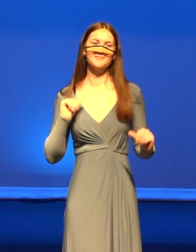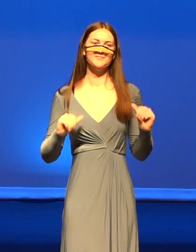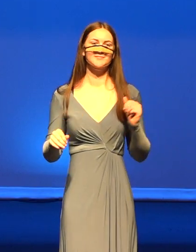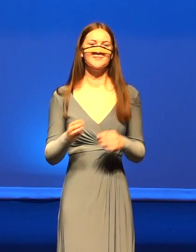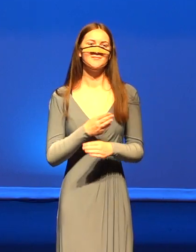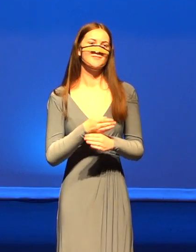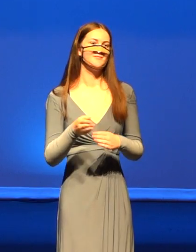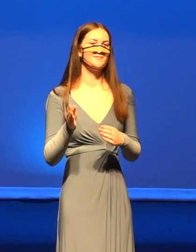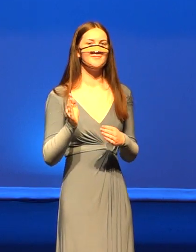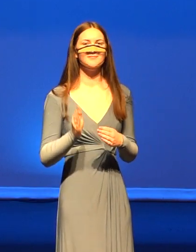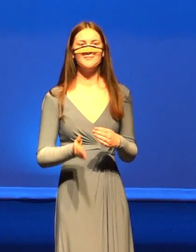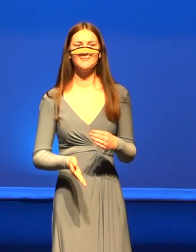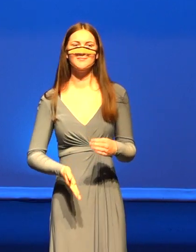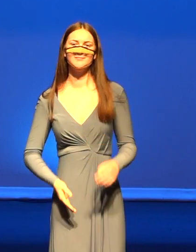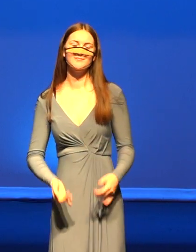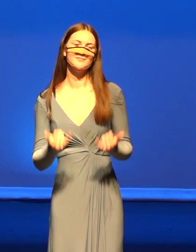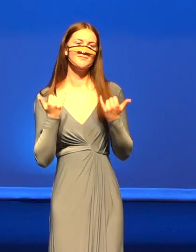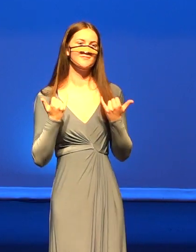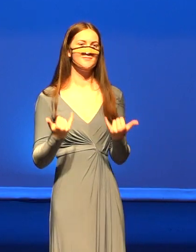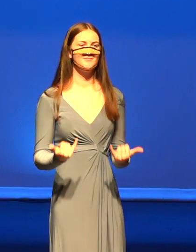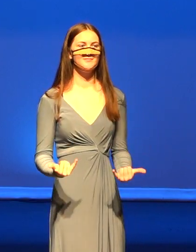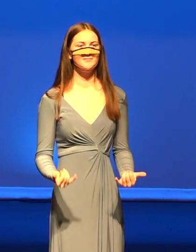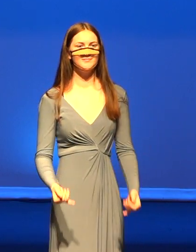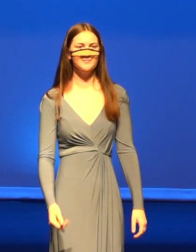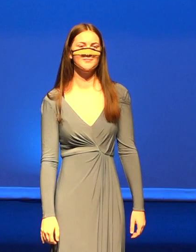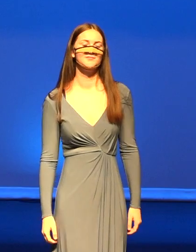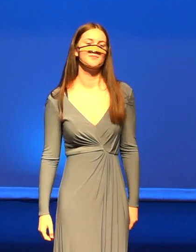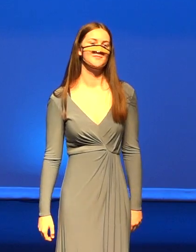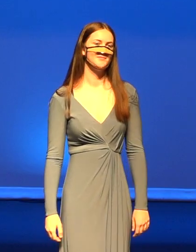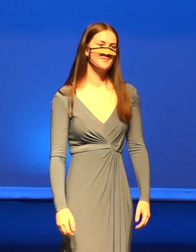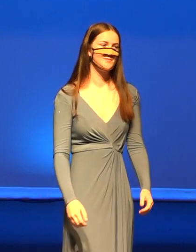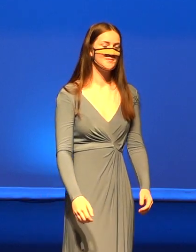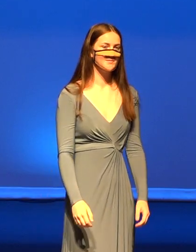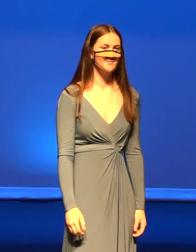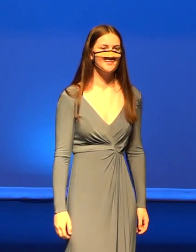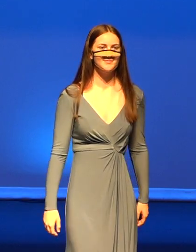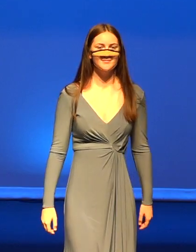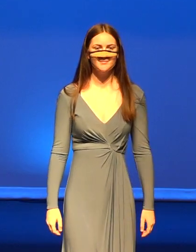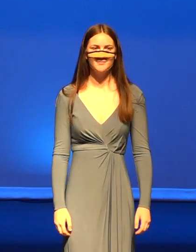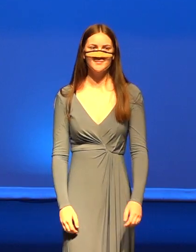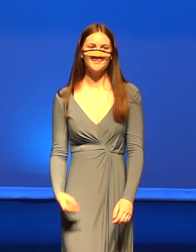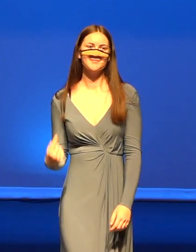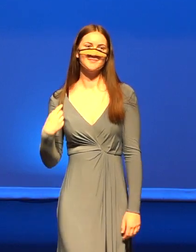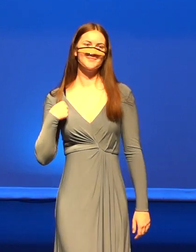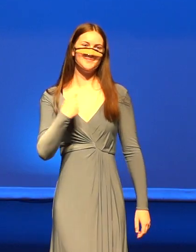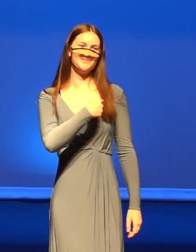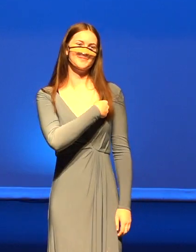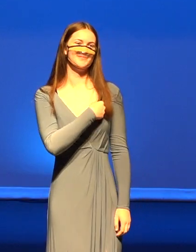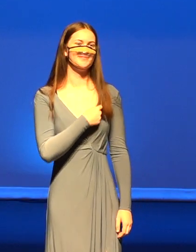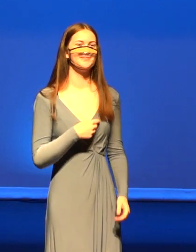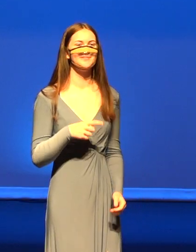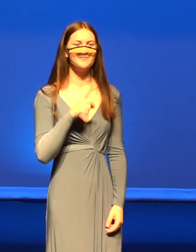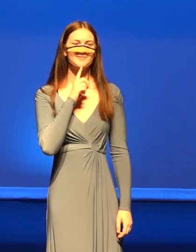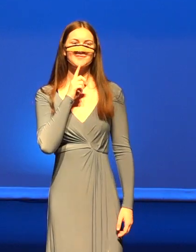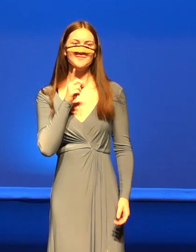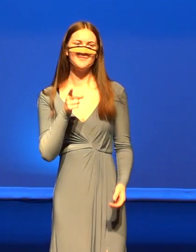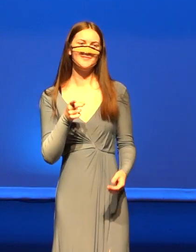Yeah, yeah, yeah. But it's over now. But it's over now. I wanna take